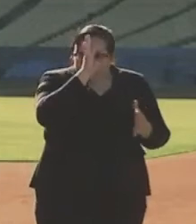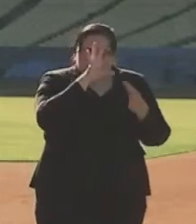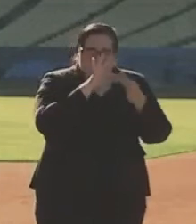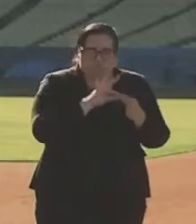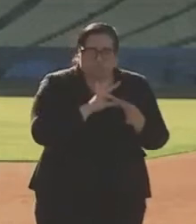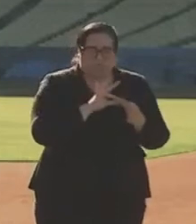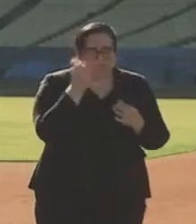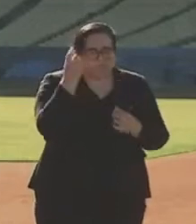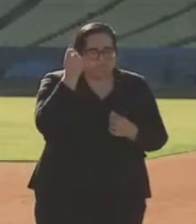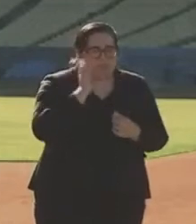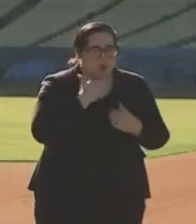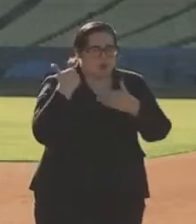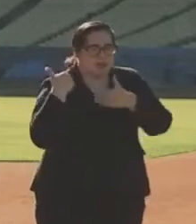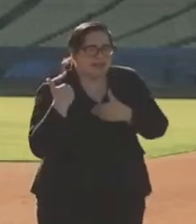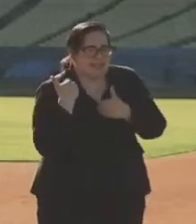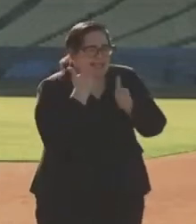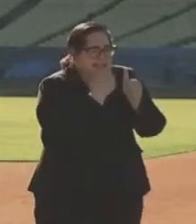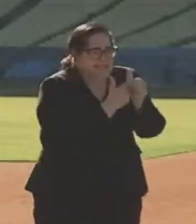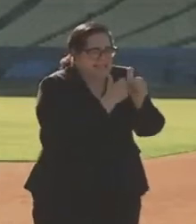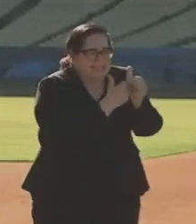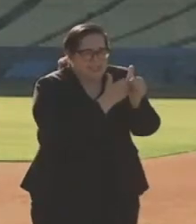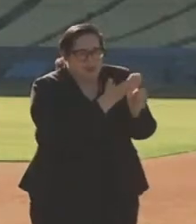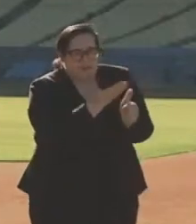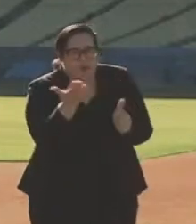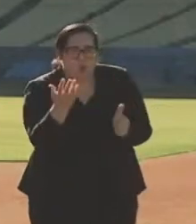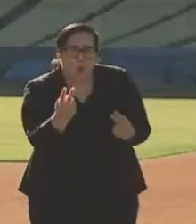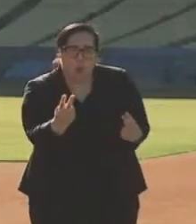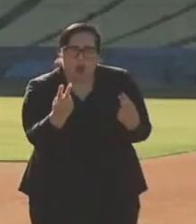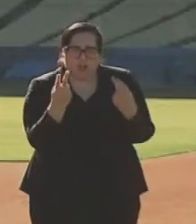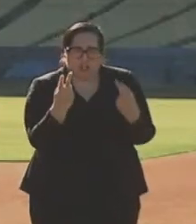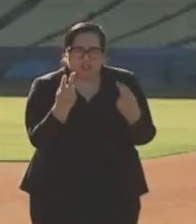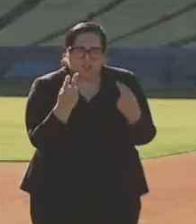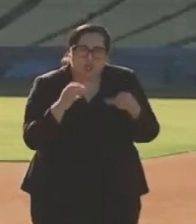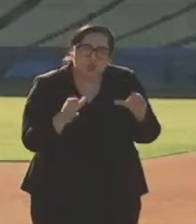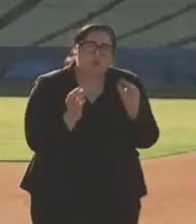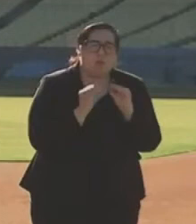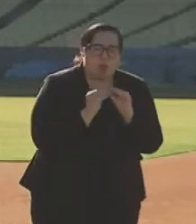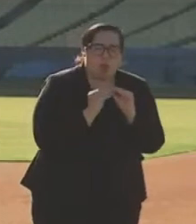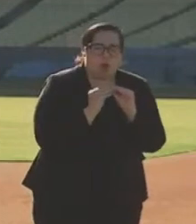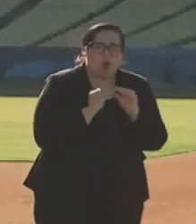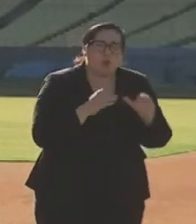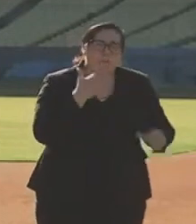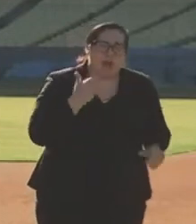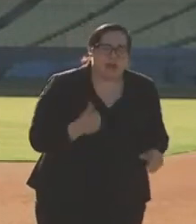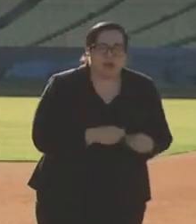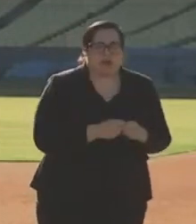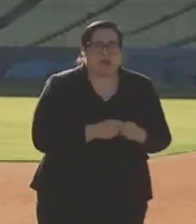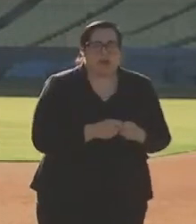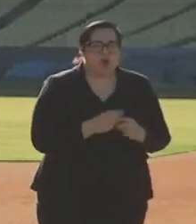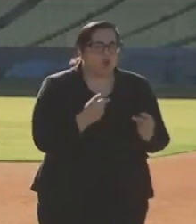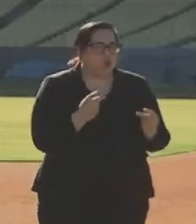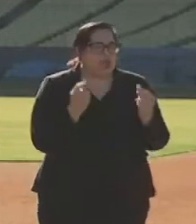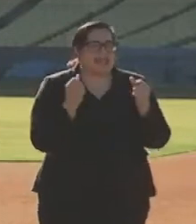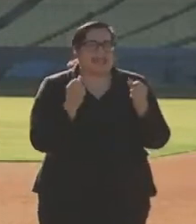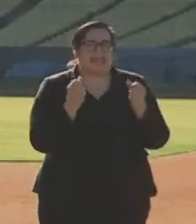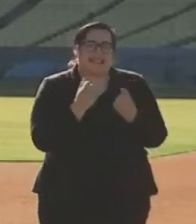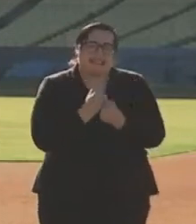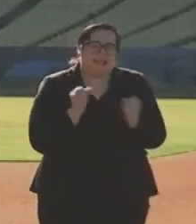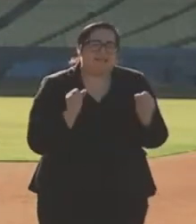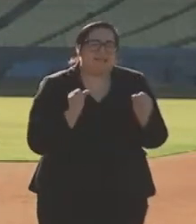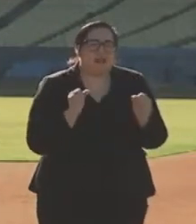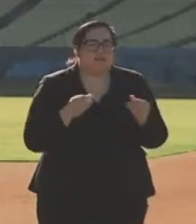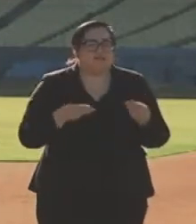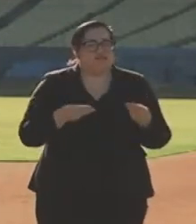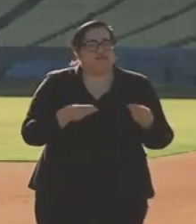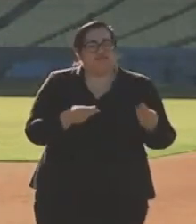of our responsibility each and every one of you watching to do more and do better to quickly, safely and